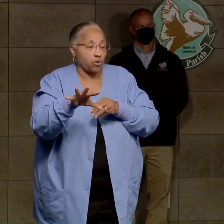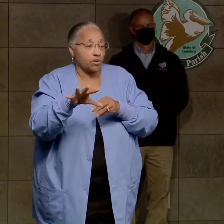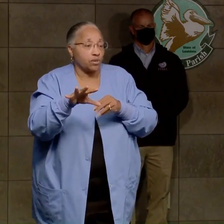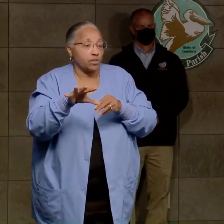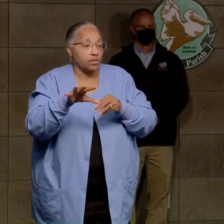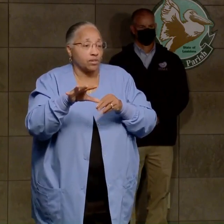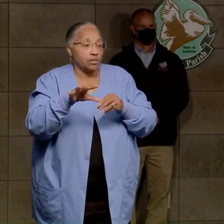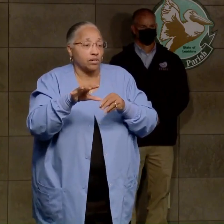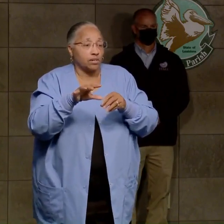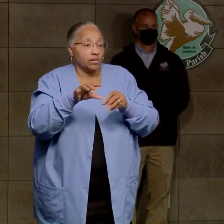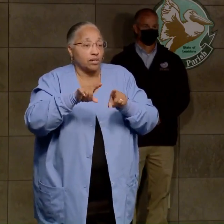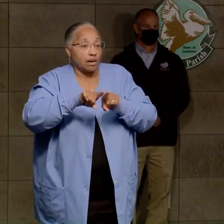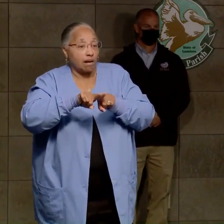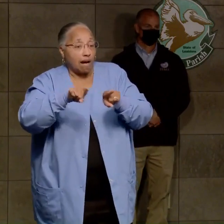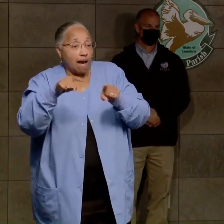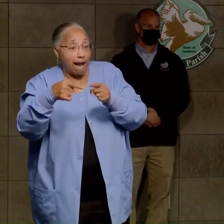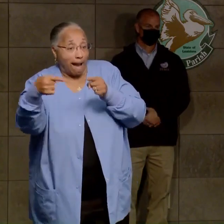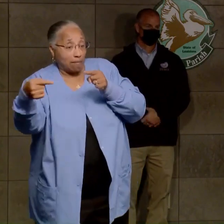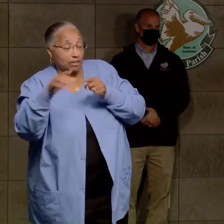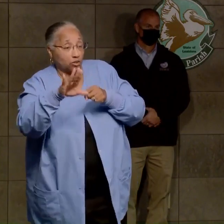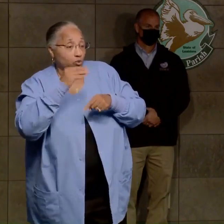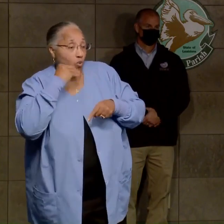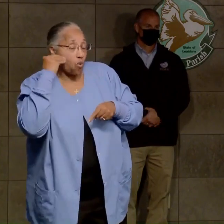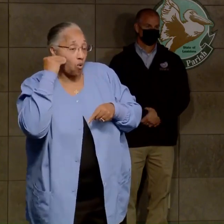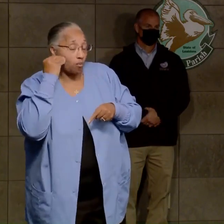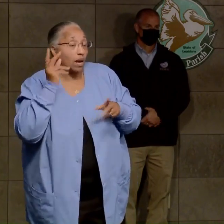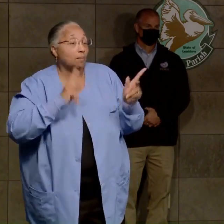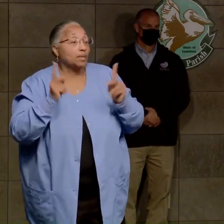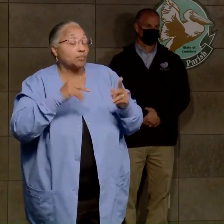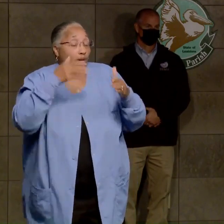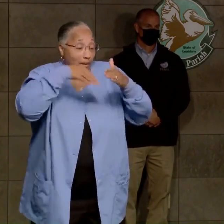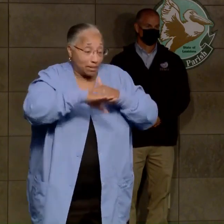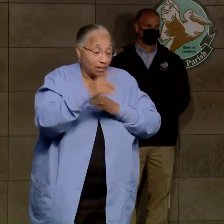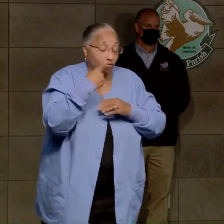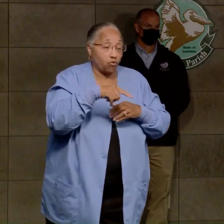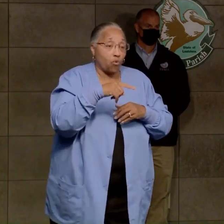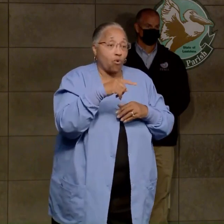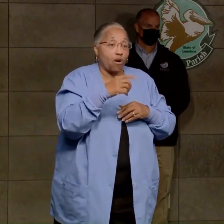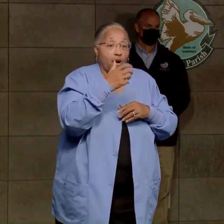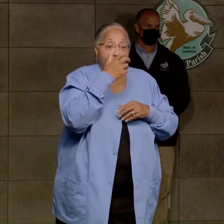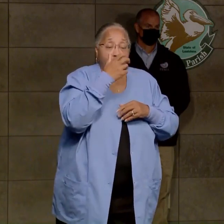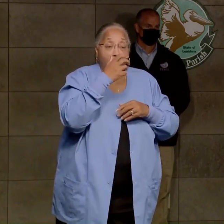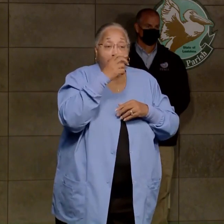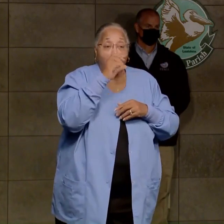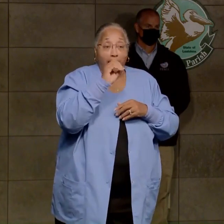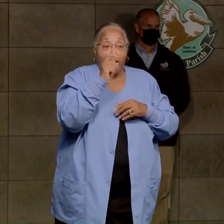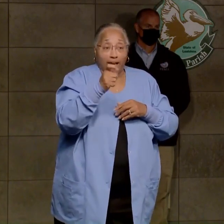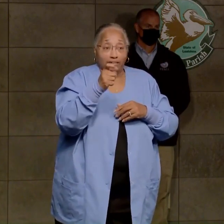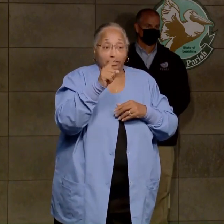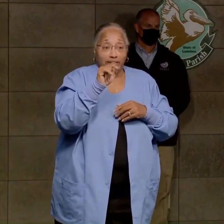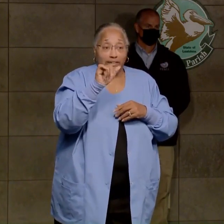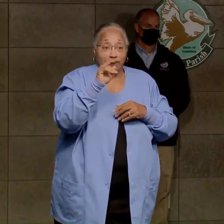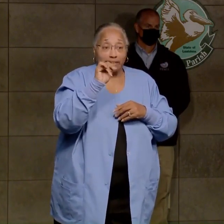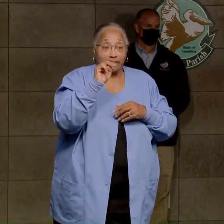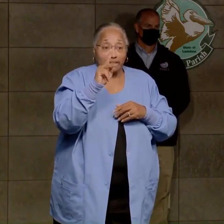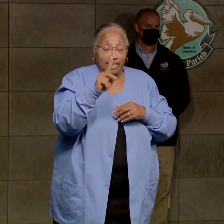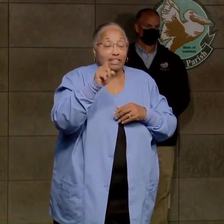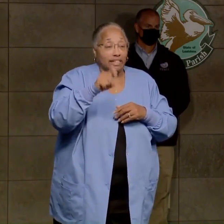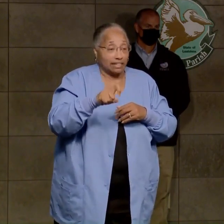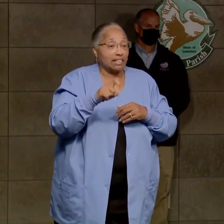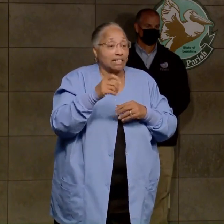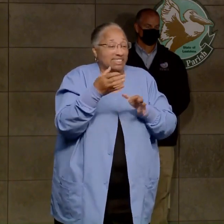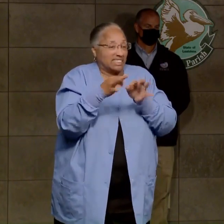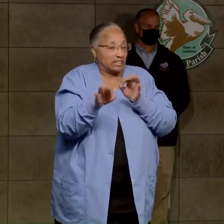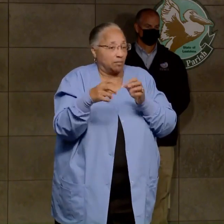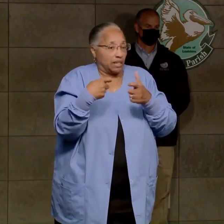that the hospitals were saying people were coming in for oxygen tanks, and they need just the simple electricity to plug in. So I'm going to quickly